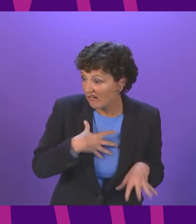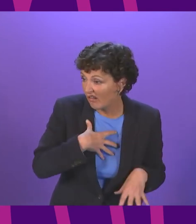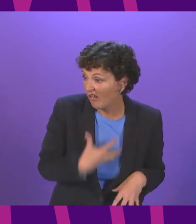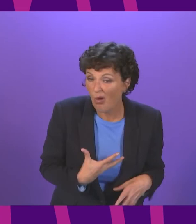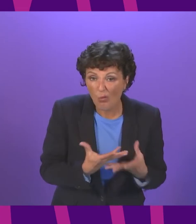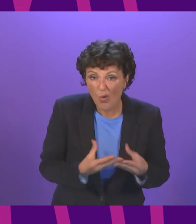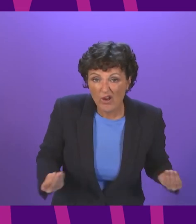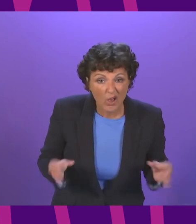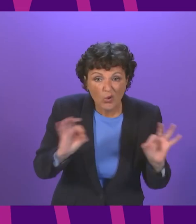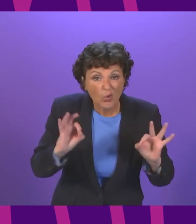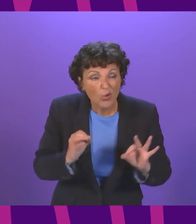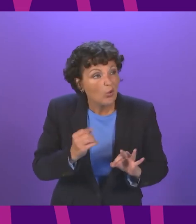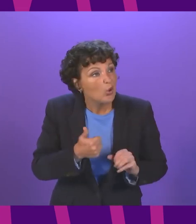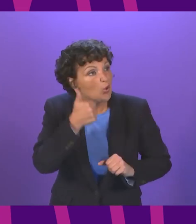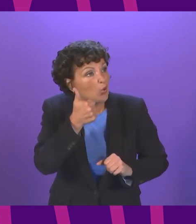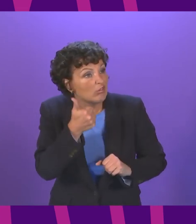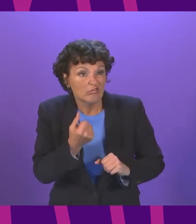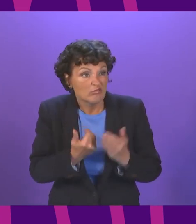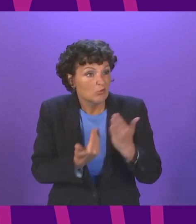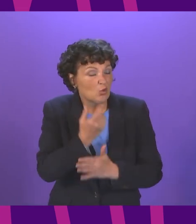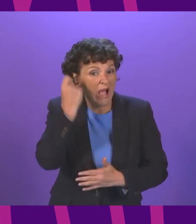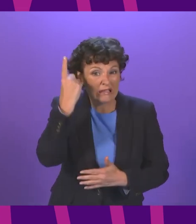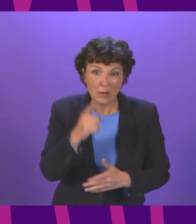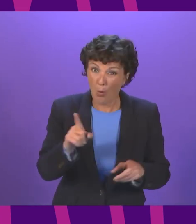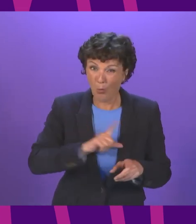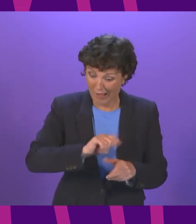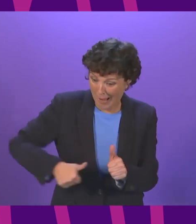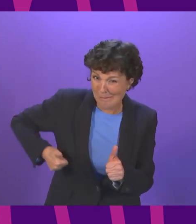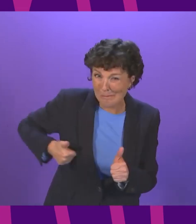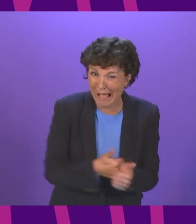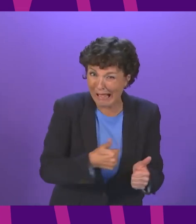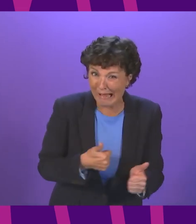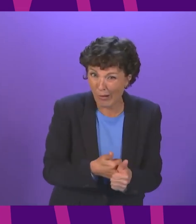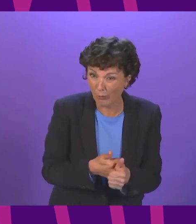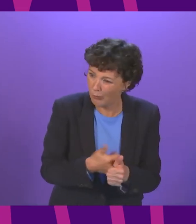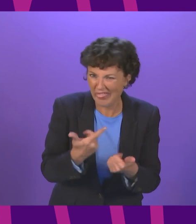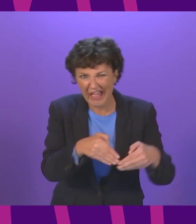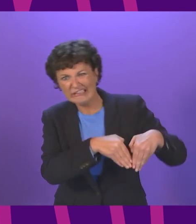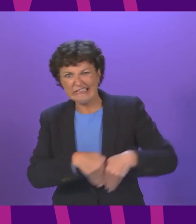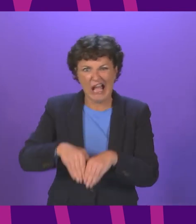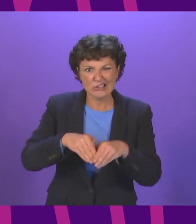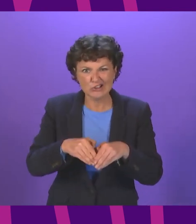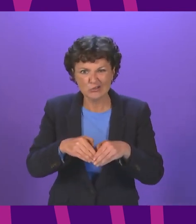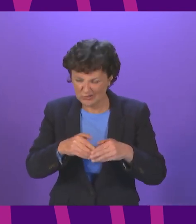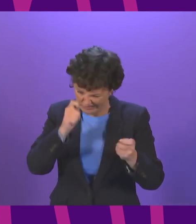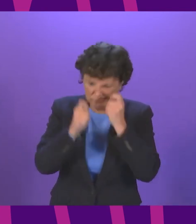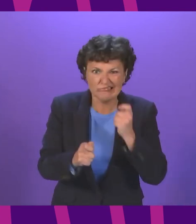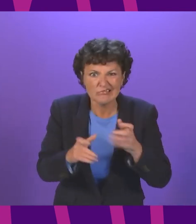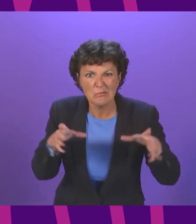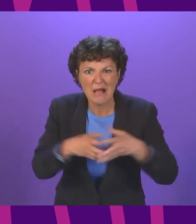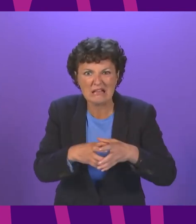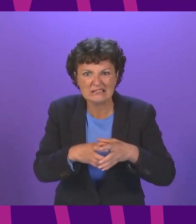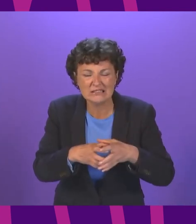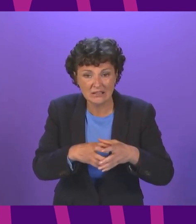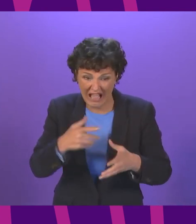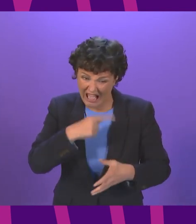worse now backed up by a radical nationalist party with all the wrong old ideas and what a dangerous mix I think